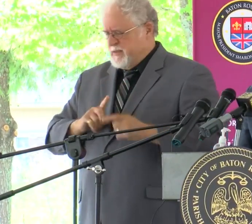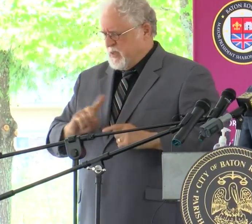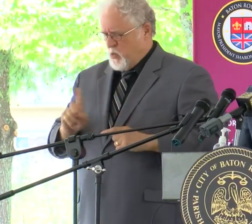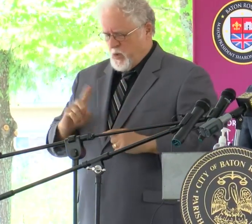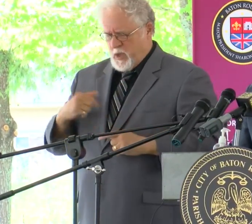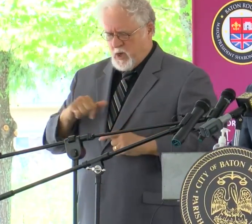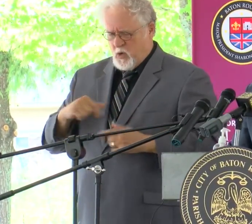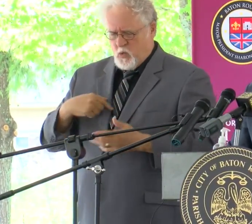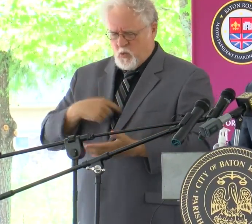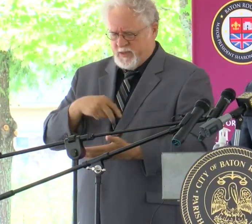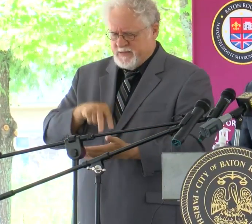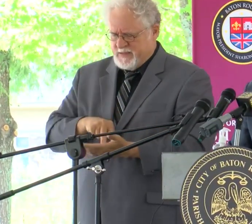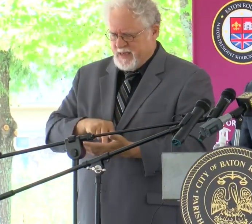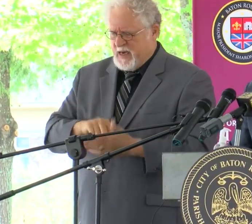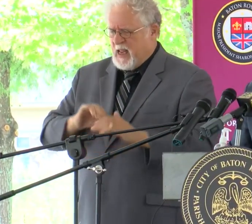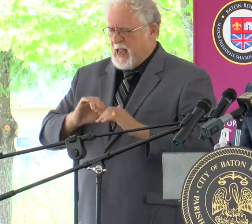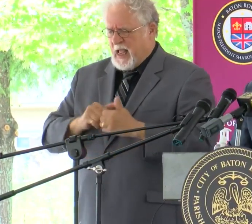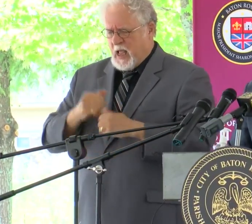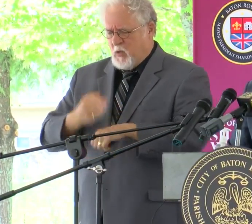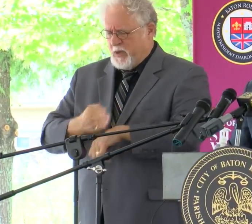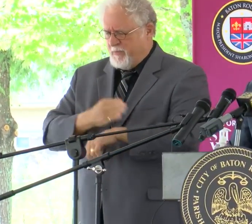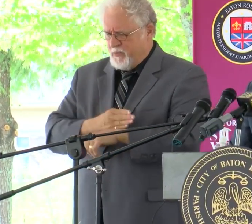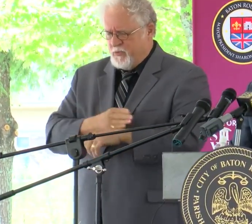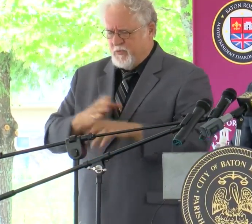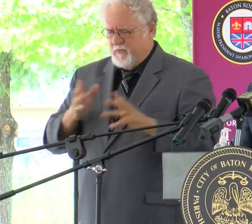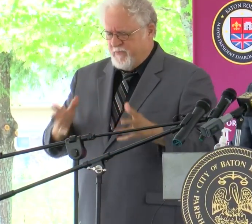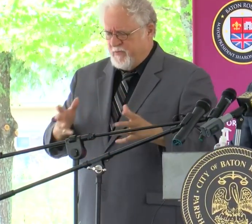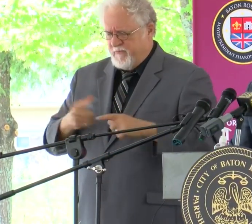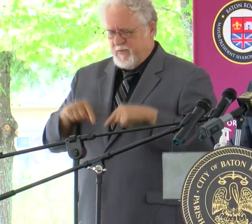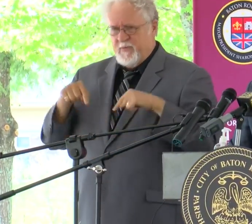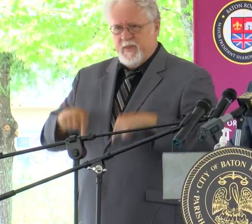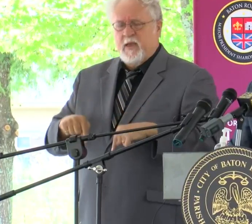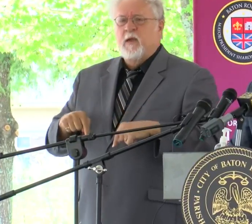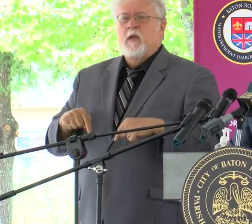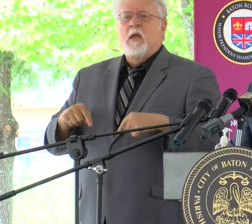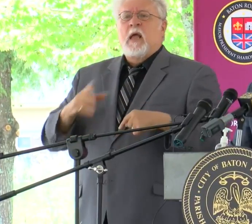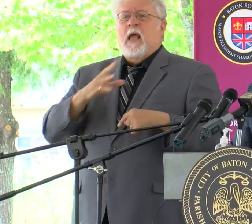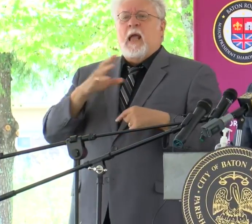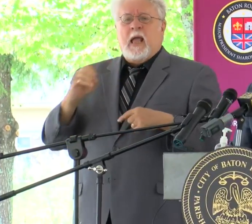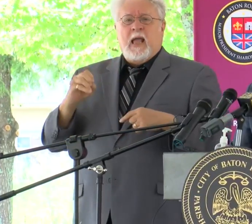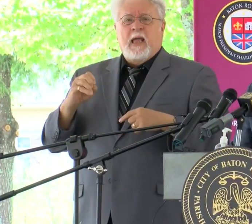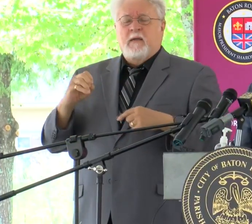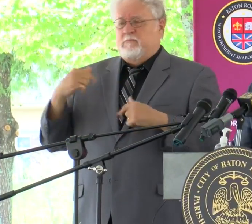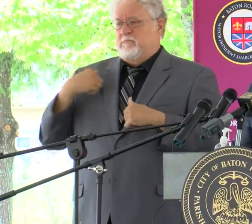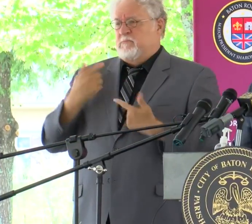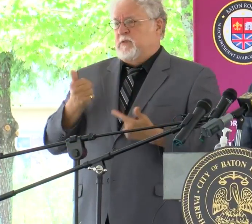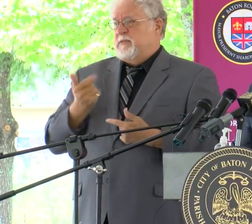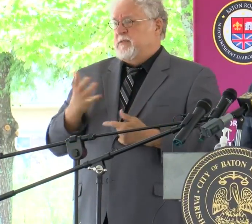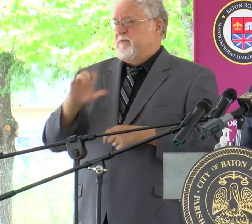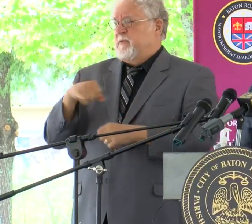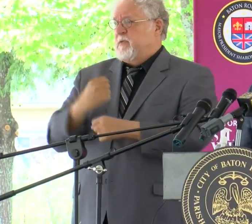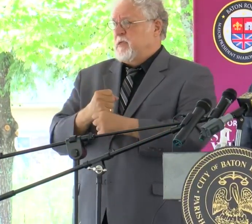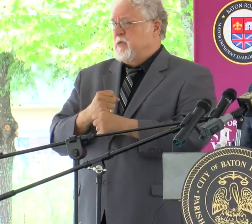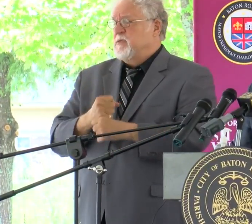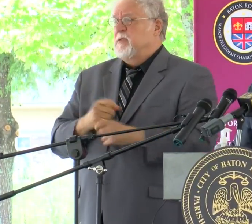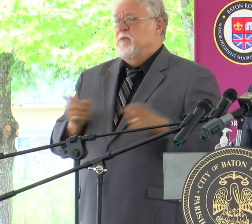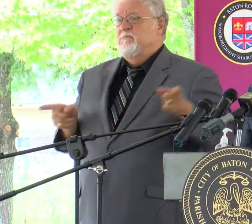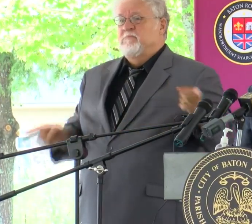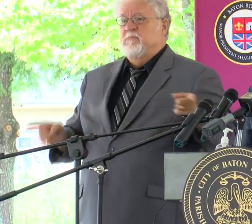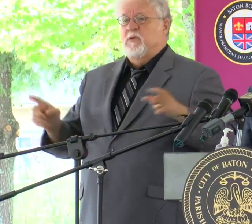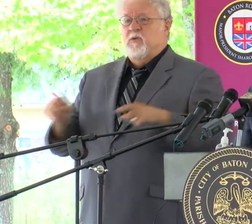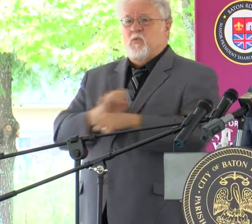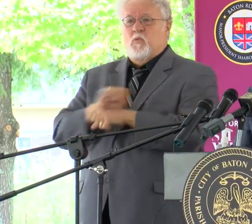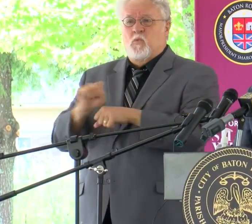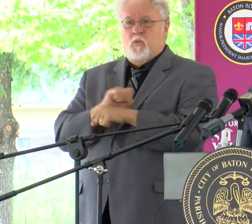were and to determine how we can improve from there. And over the past few years, she and I have